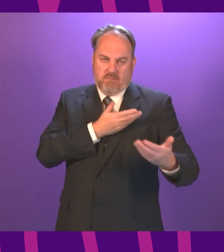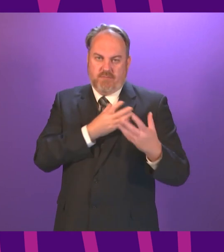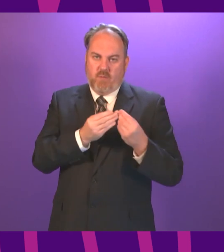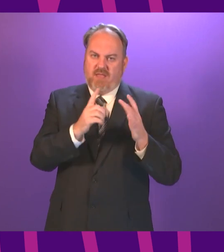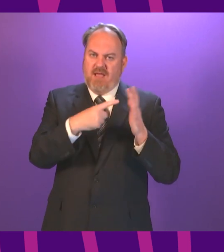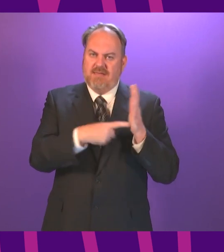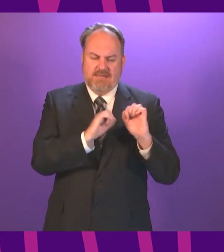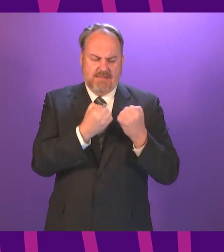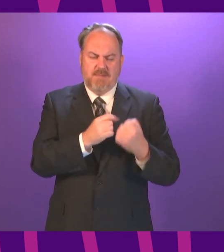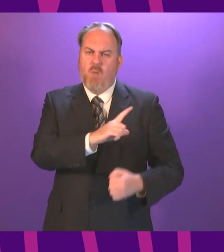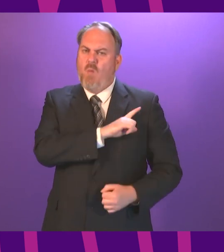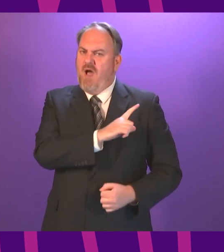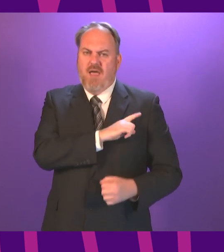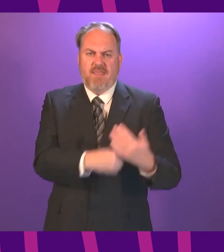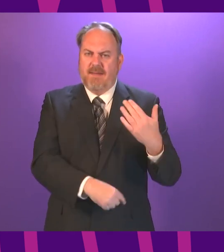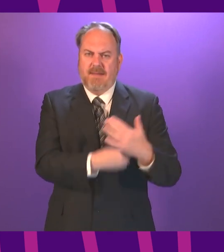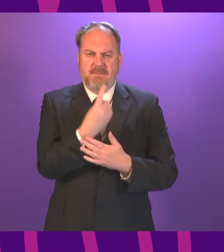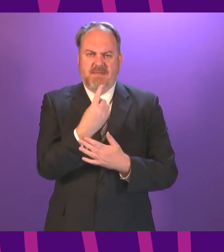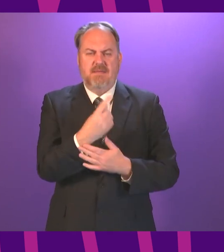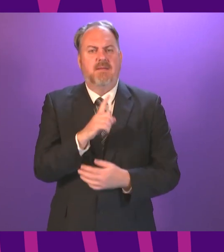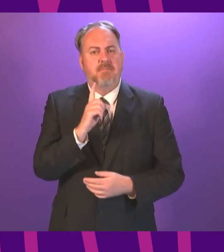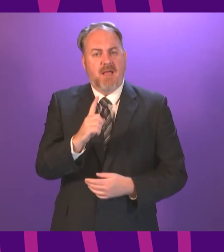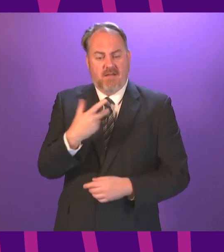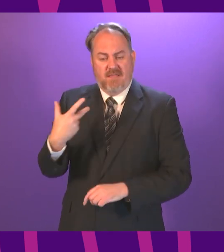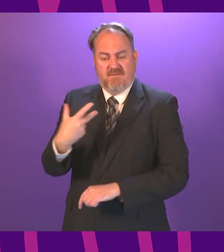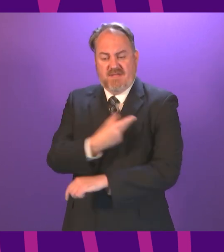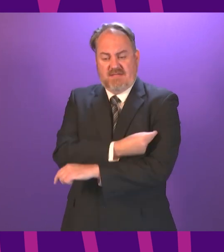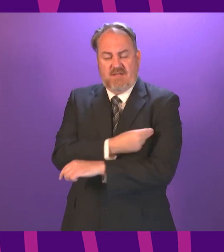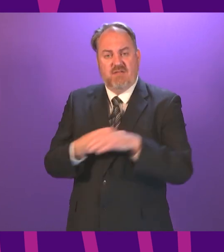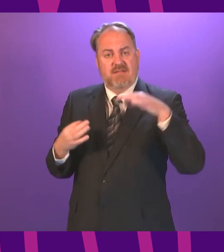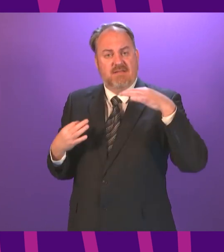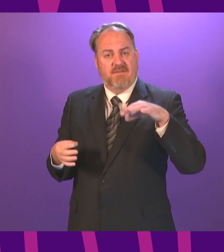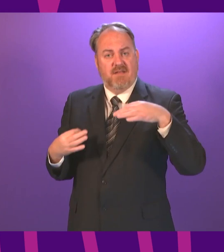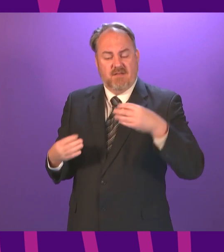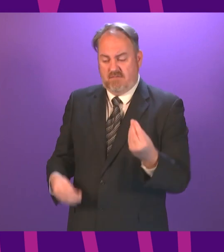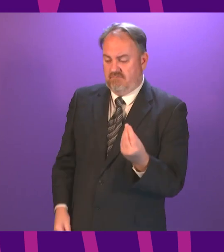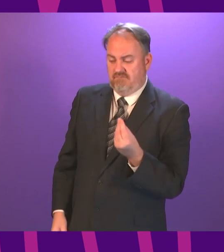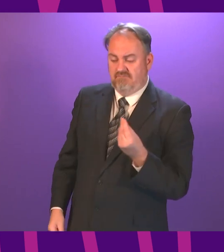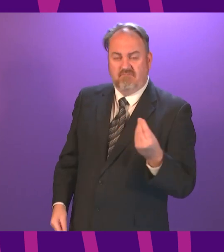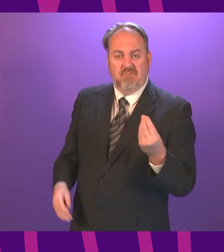with our IT team. That is happening at the moment. But it would be worth saying that these vaccination certificates have relatively low currency. Not